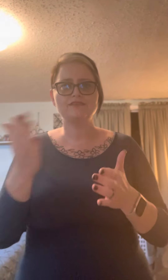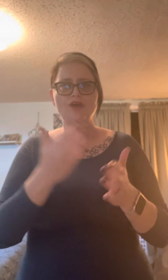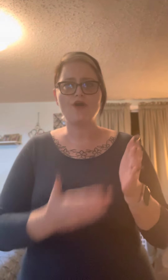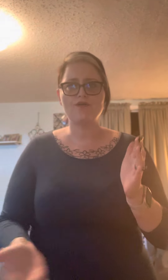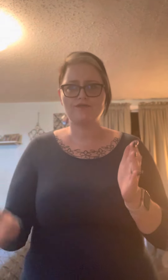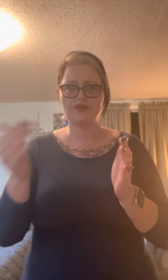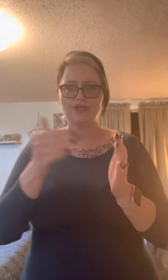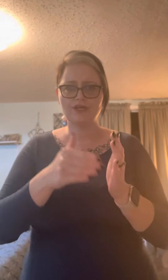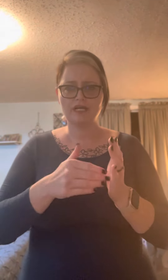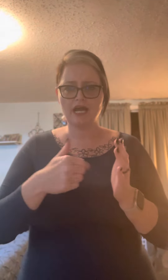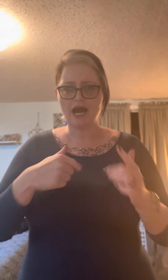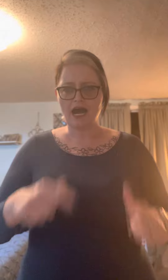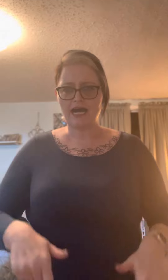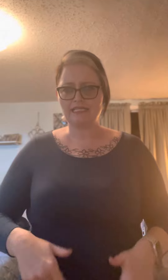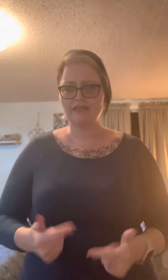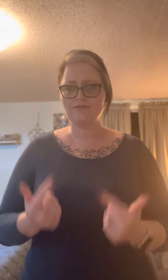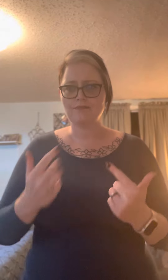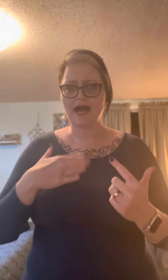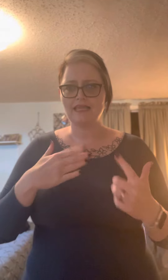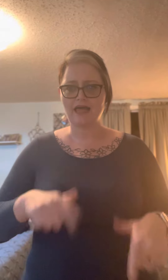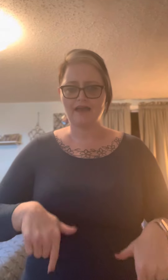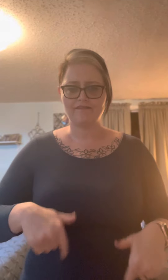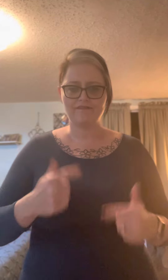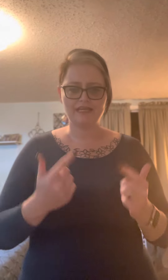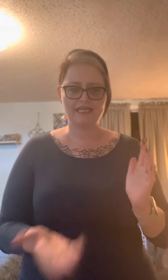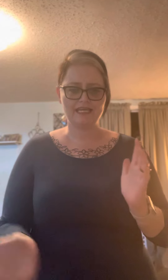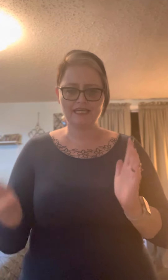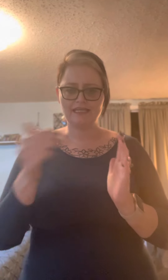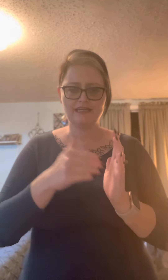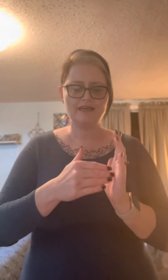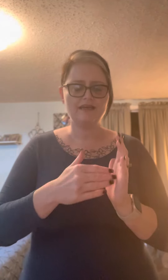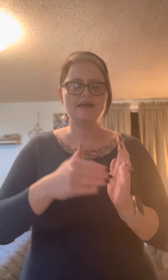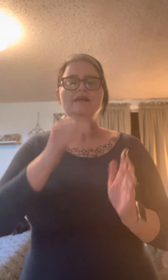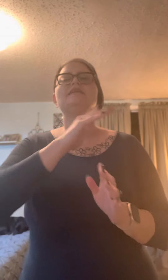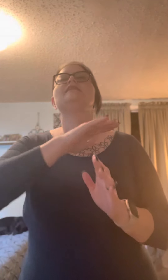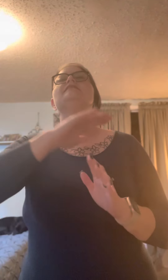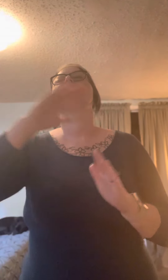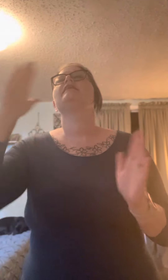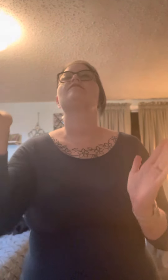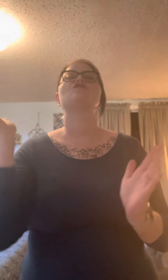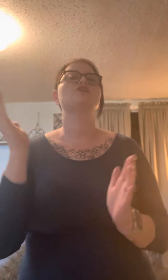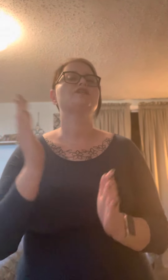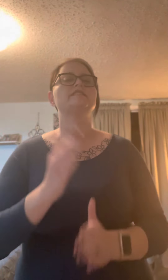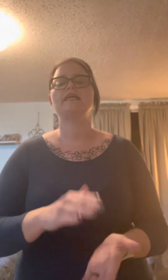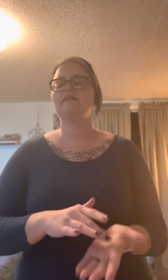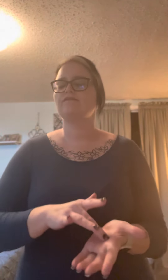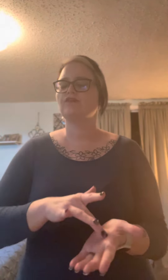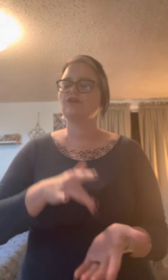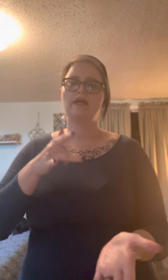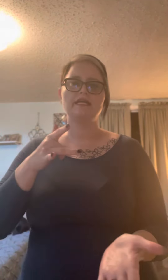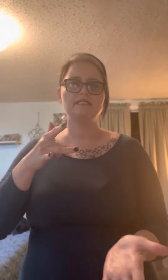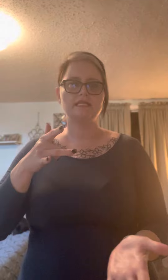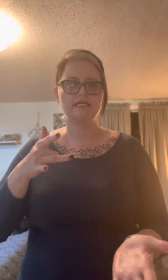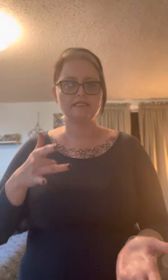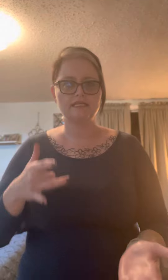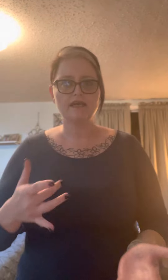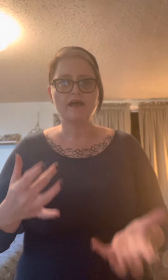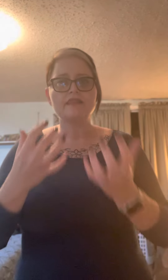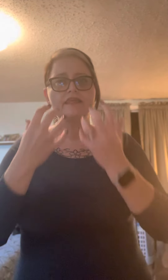over I'd live my life again And never take for granted The